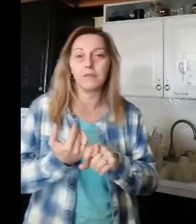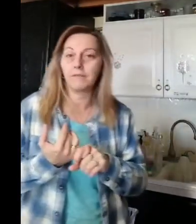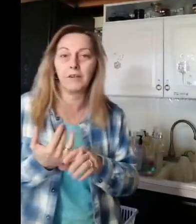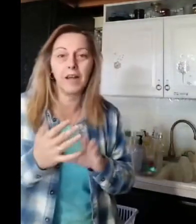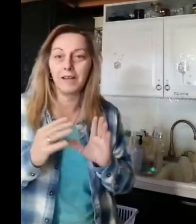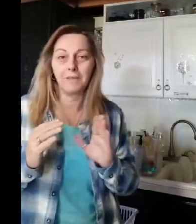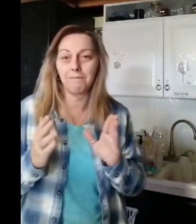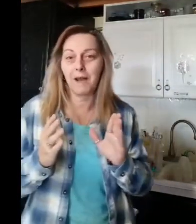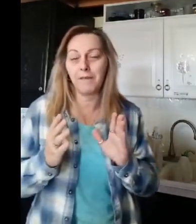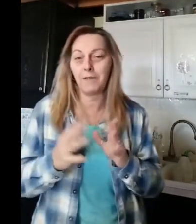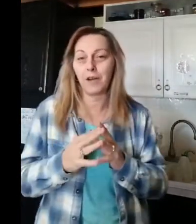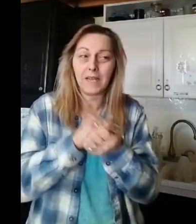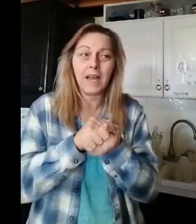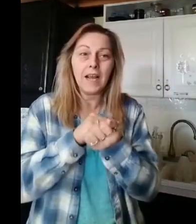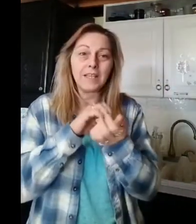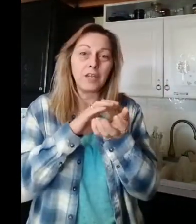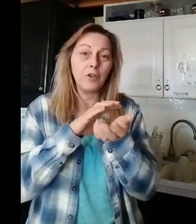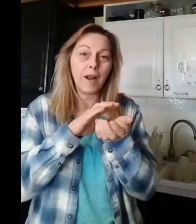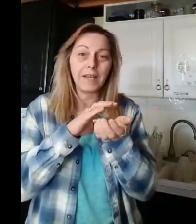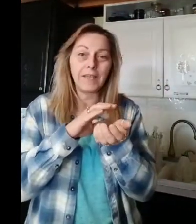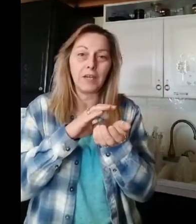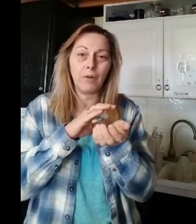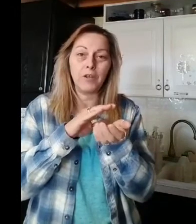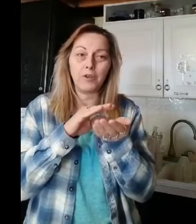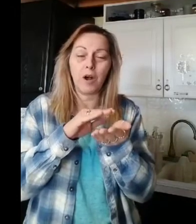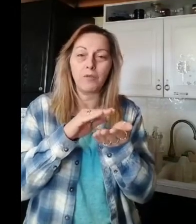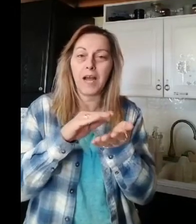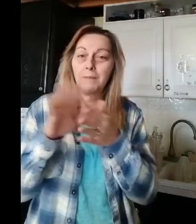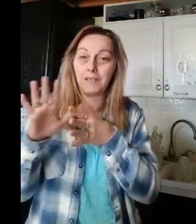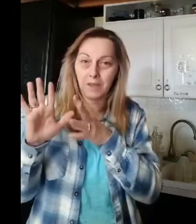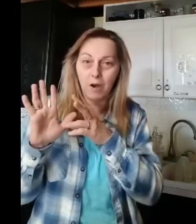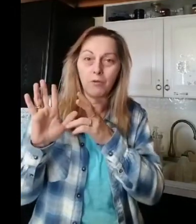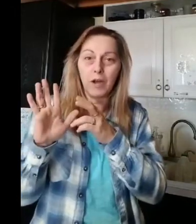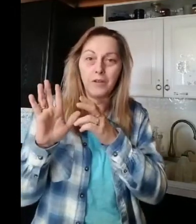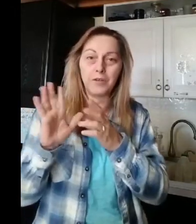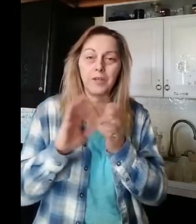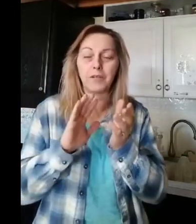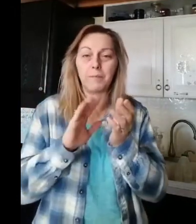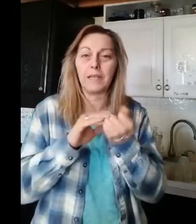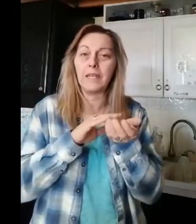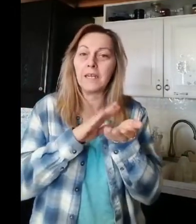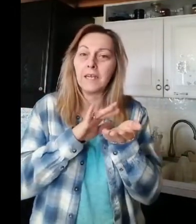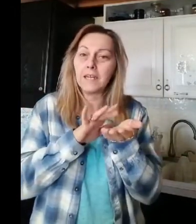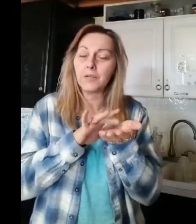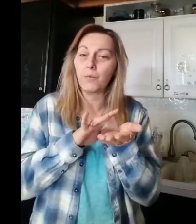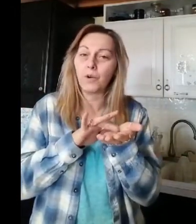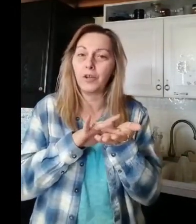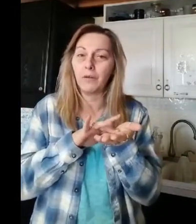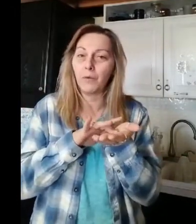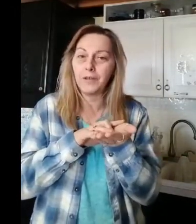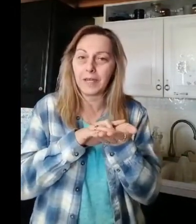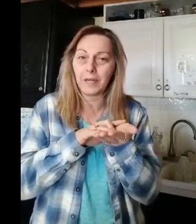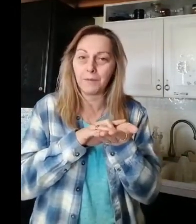they're like my favorite. And so your antique rose, your old-timey dog rose, so to speak, is the word you get rose hips from.